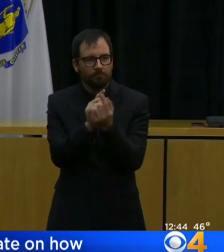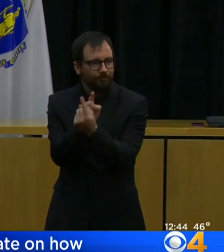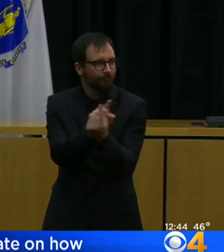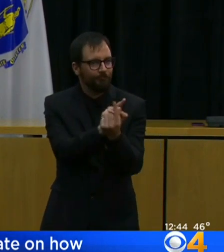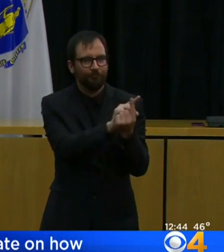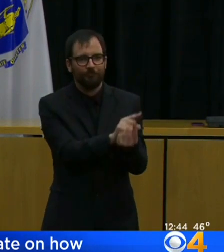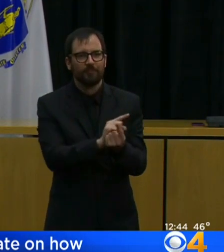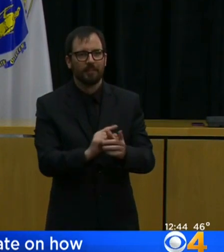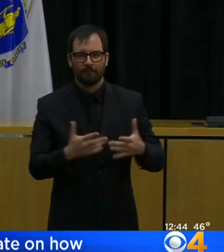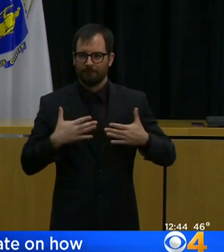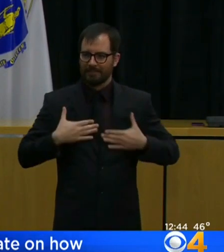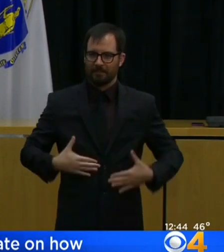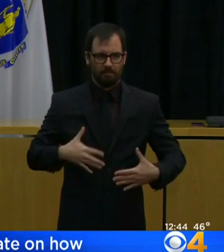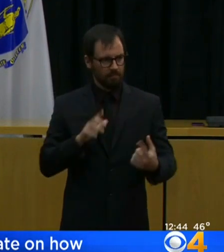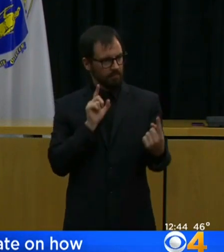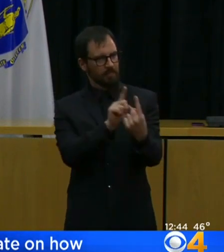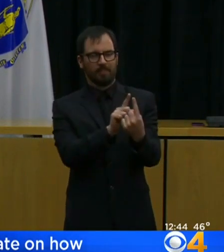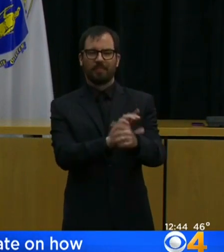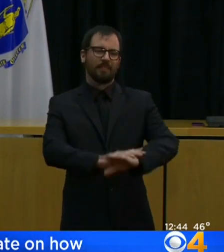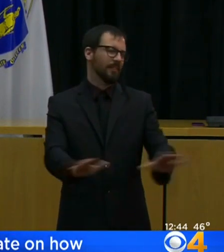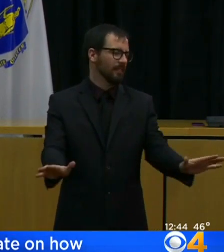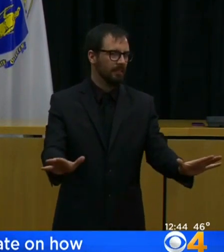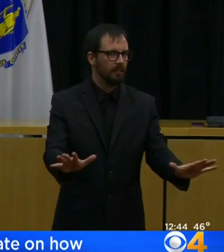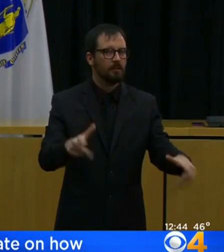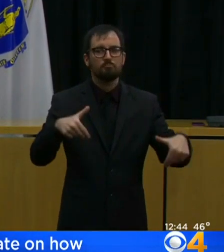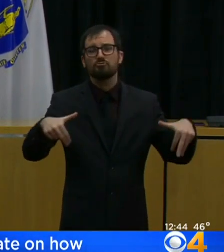is, uh, exactly the opposite of what we should be doing. Thank you. Thank you.